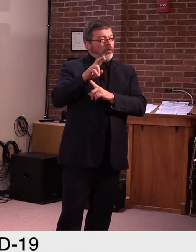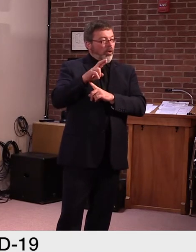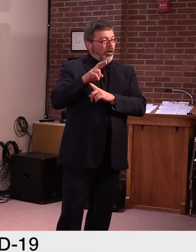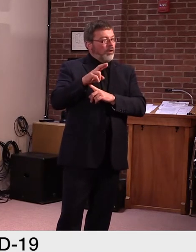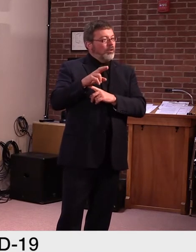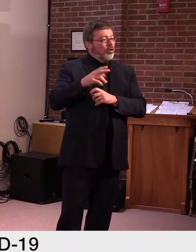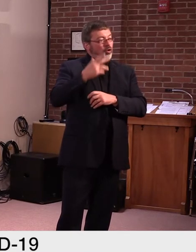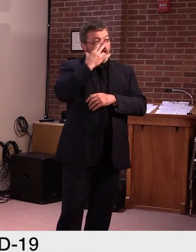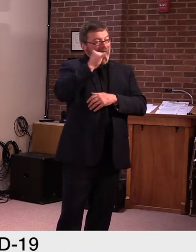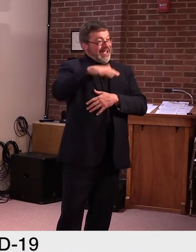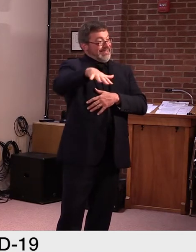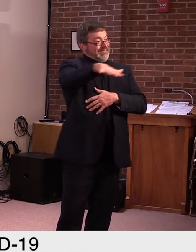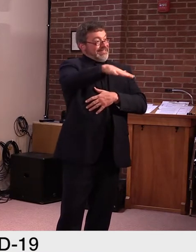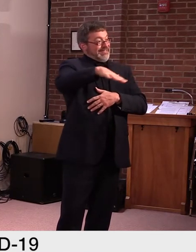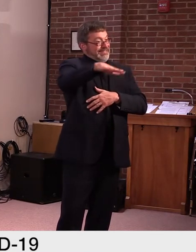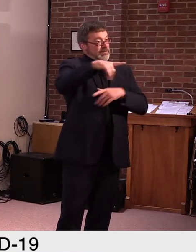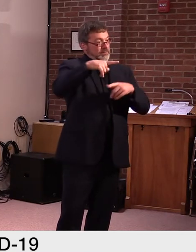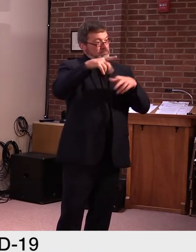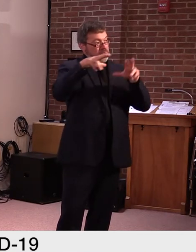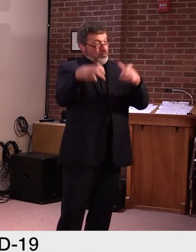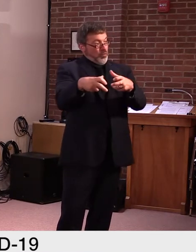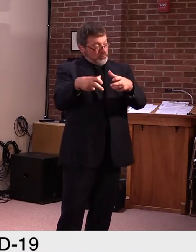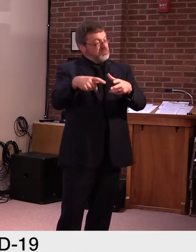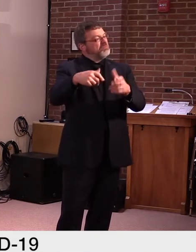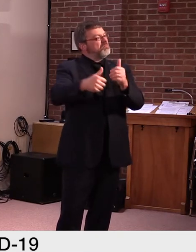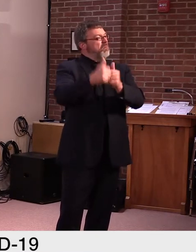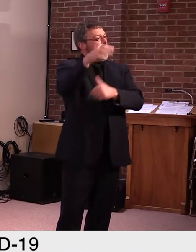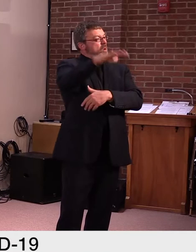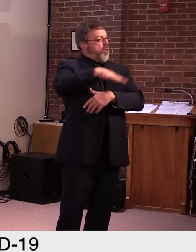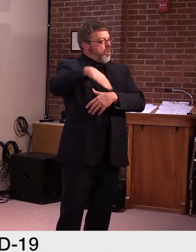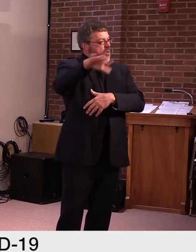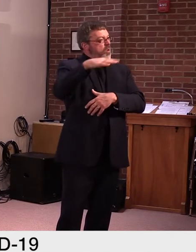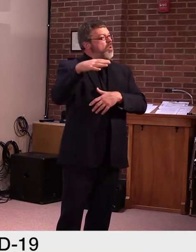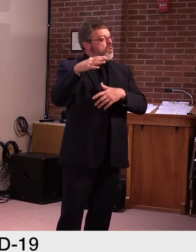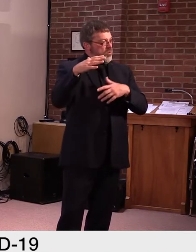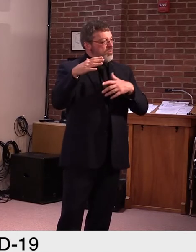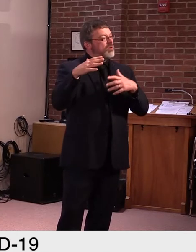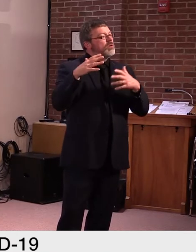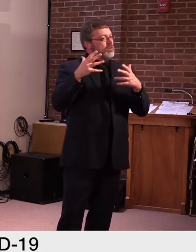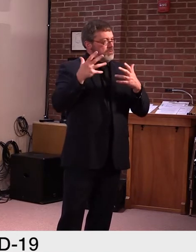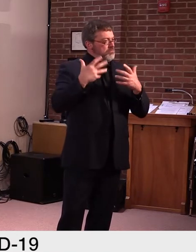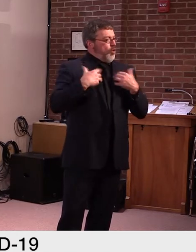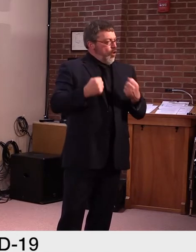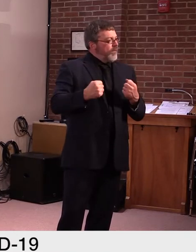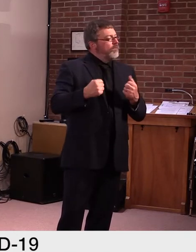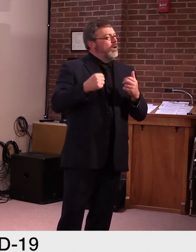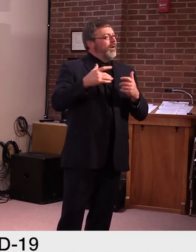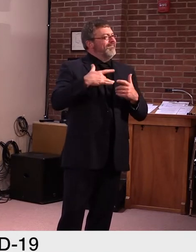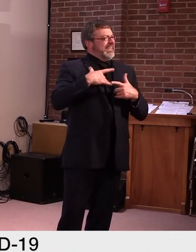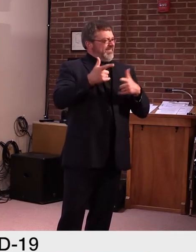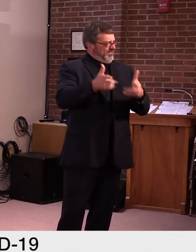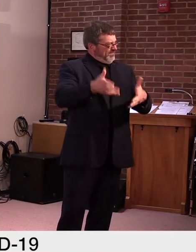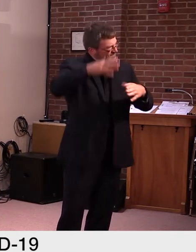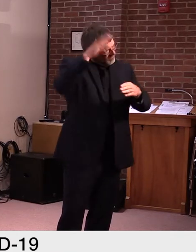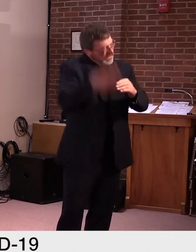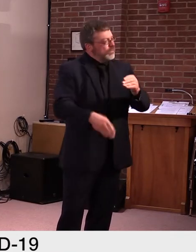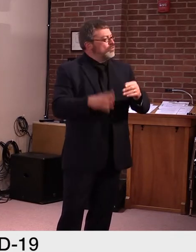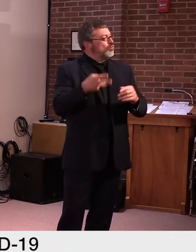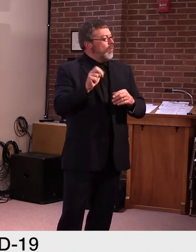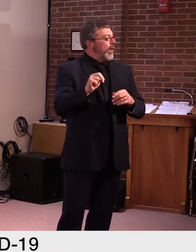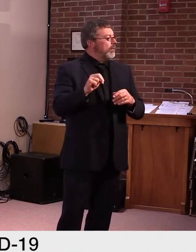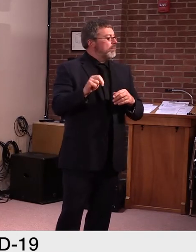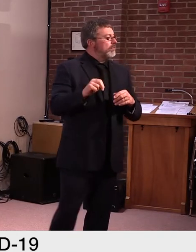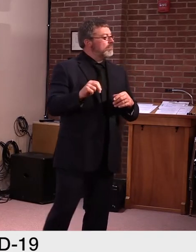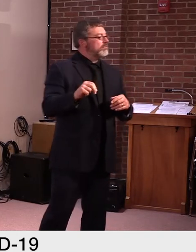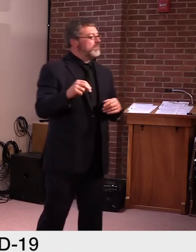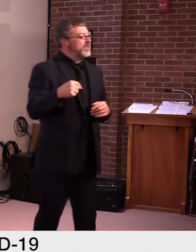over, yeah, I, I, I think we're pretty much looking at it as over. Okay.